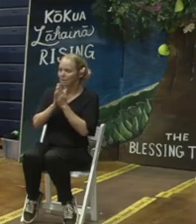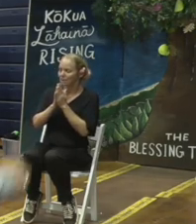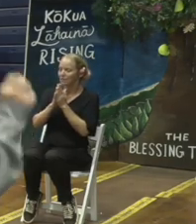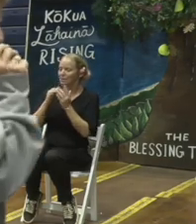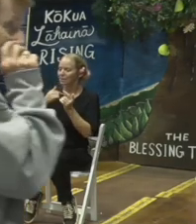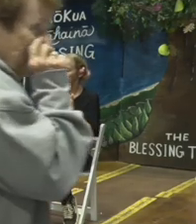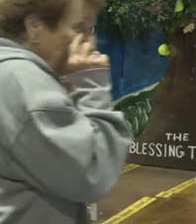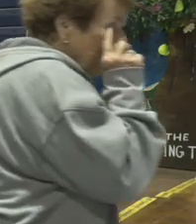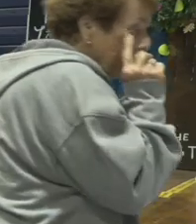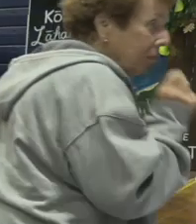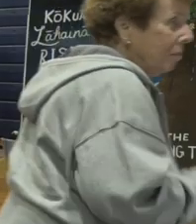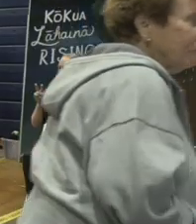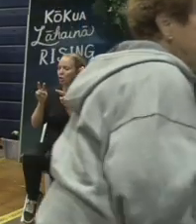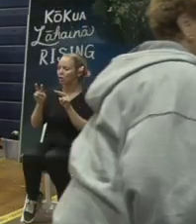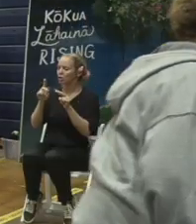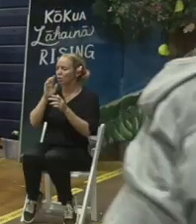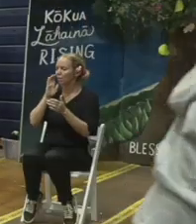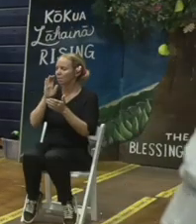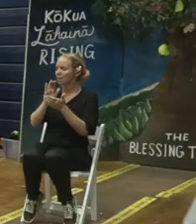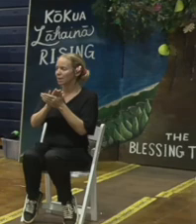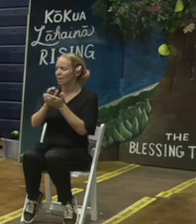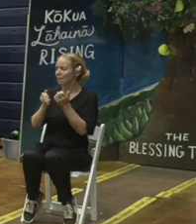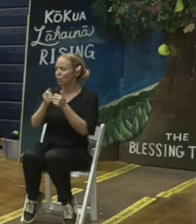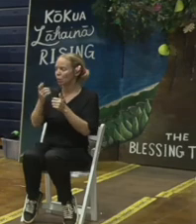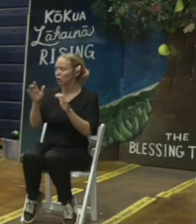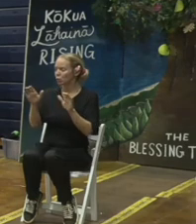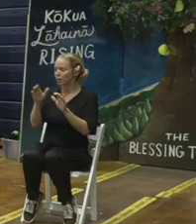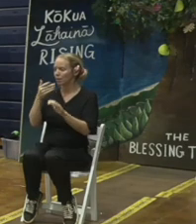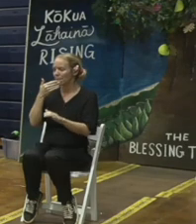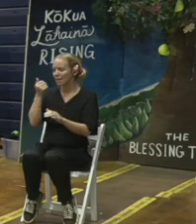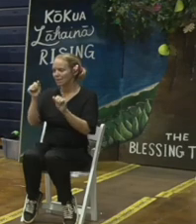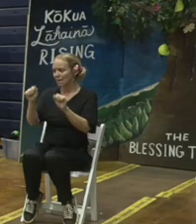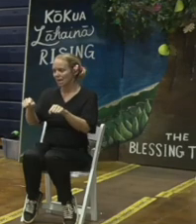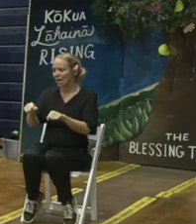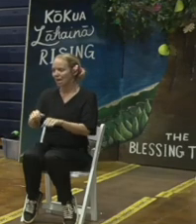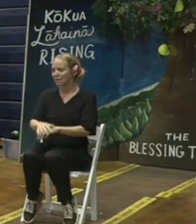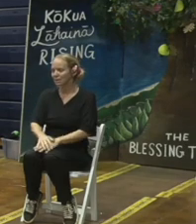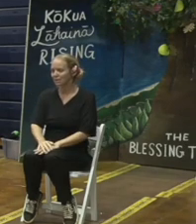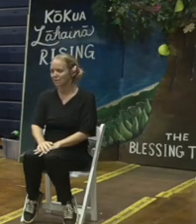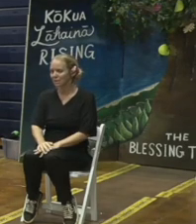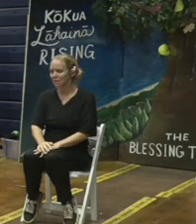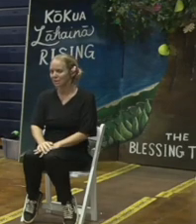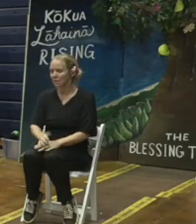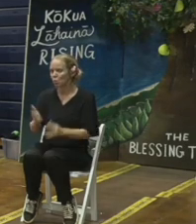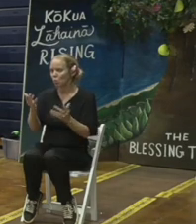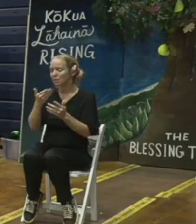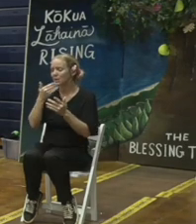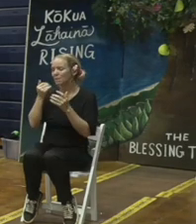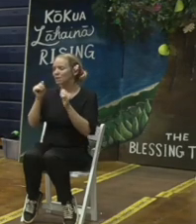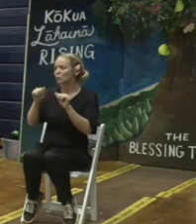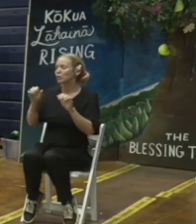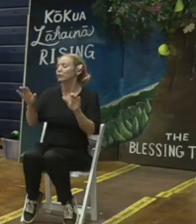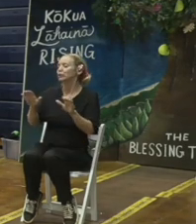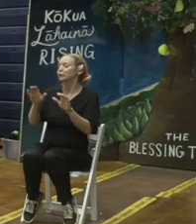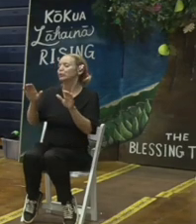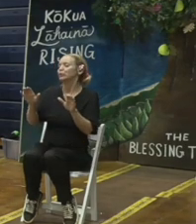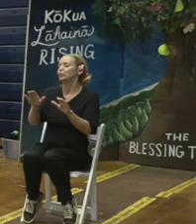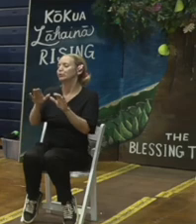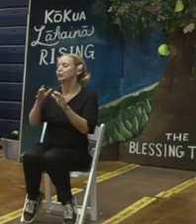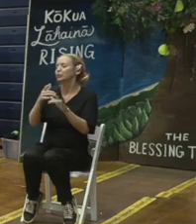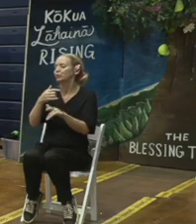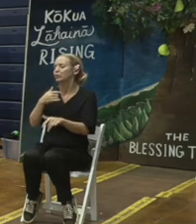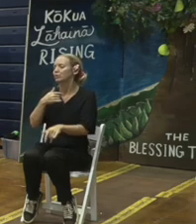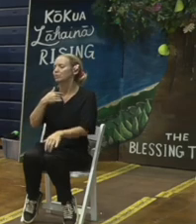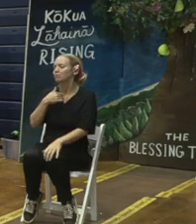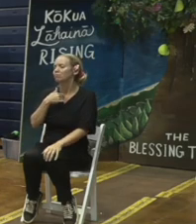this review I really believe that everybody is doing the very best that they can right it's just what is the best that we can do and I'm just